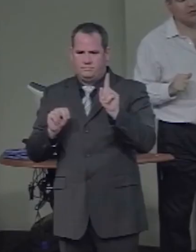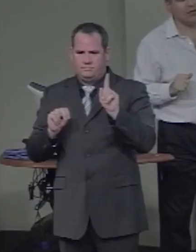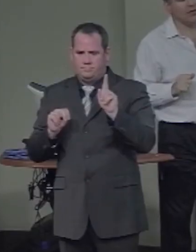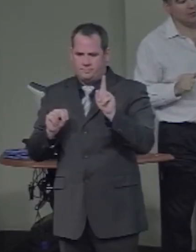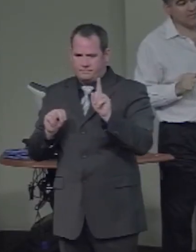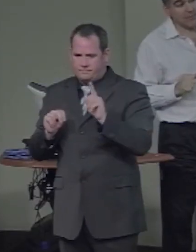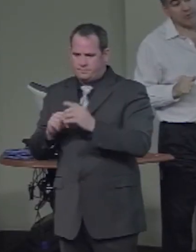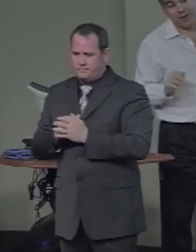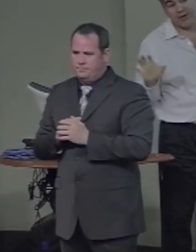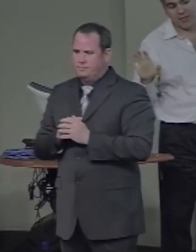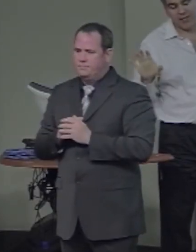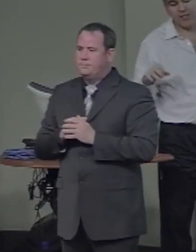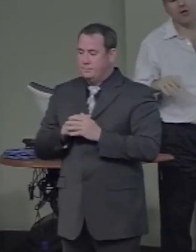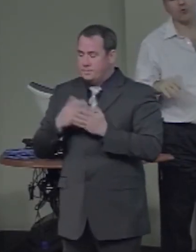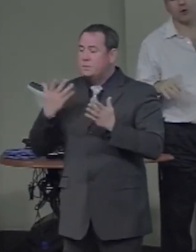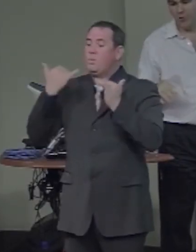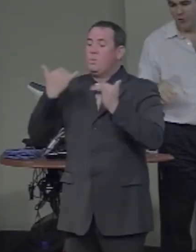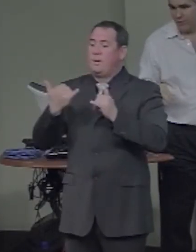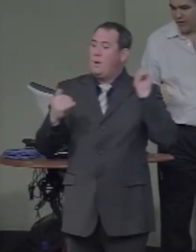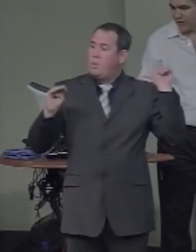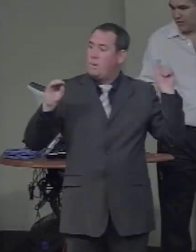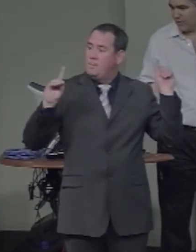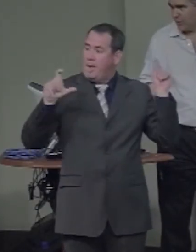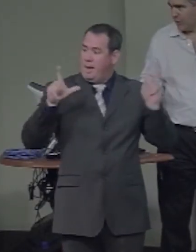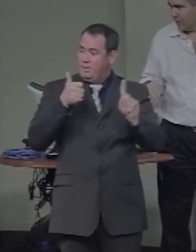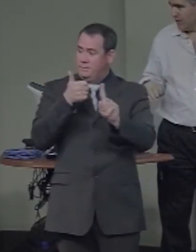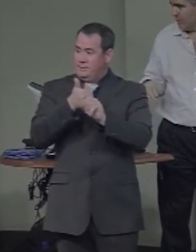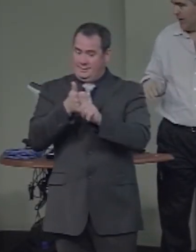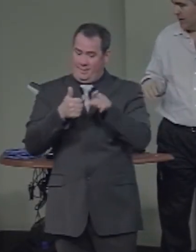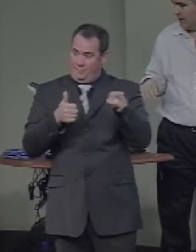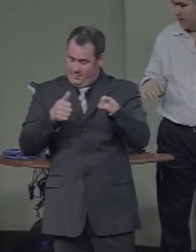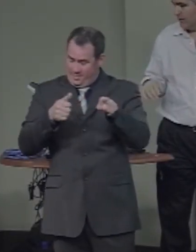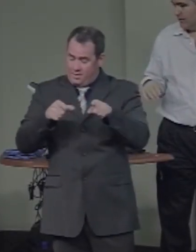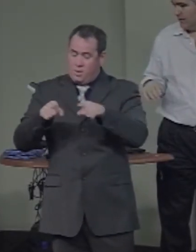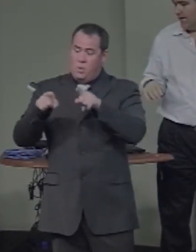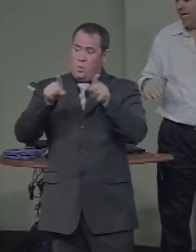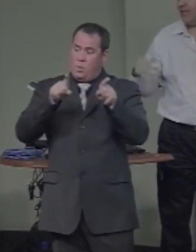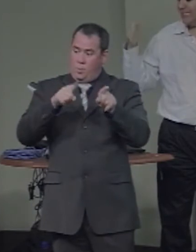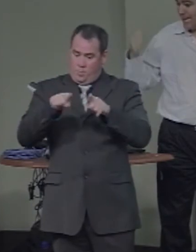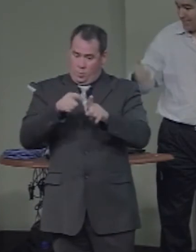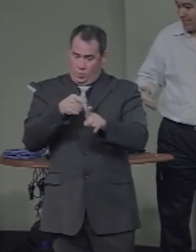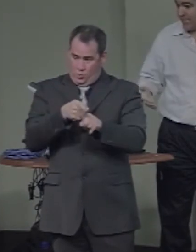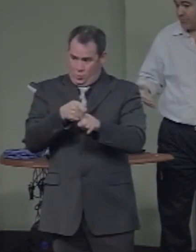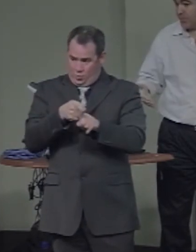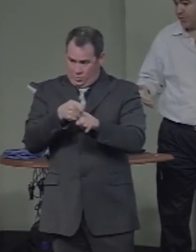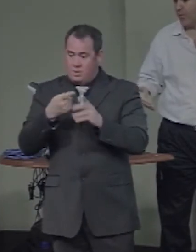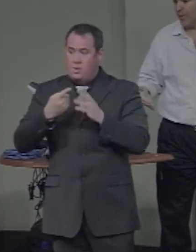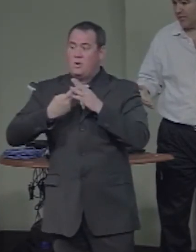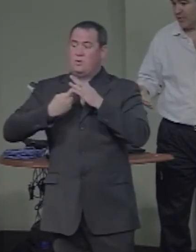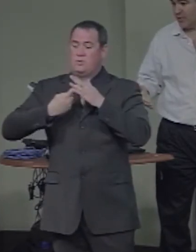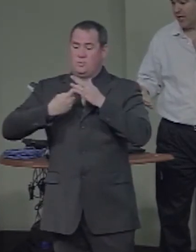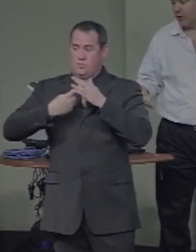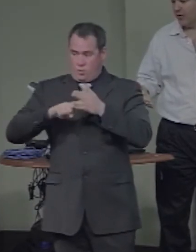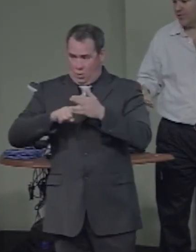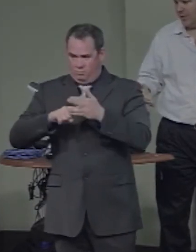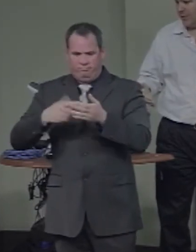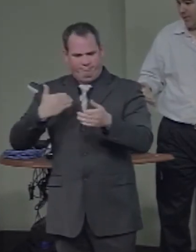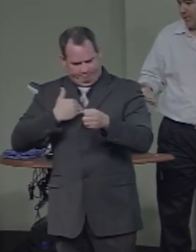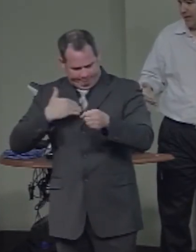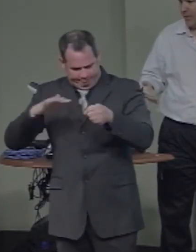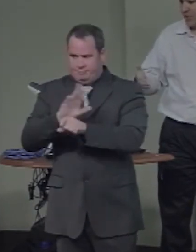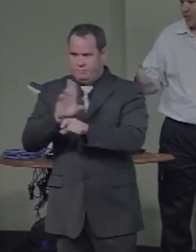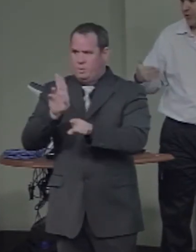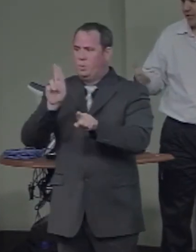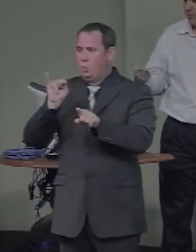say, temporarily removing some of the units of the model, and then testing its performance on all the